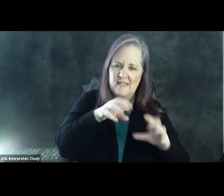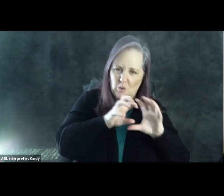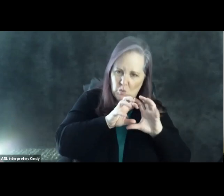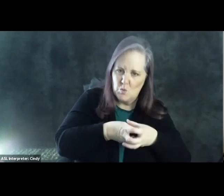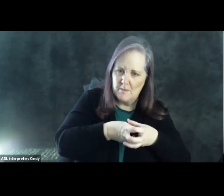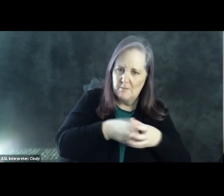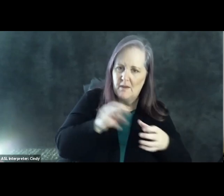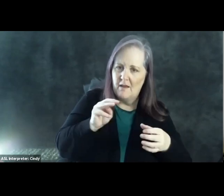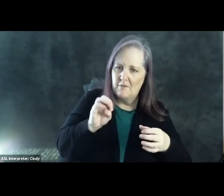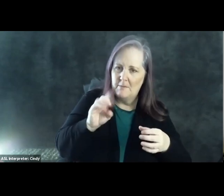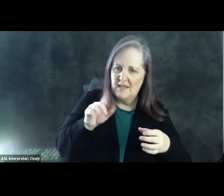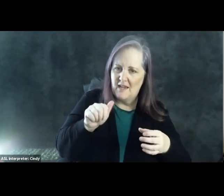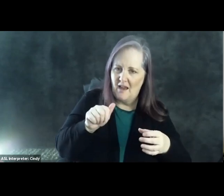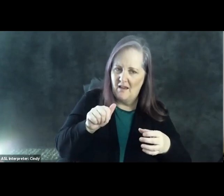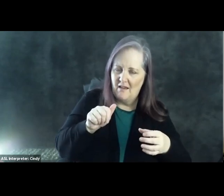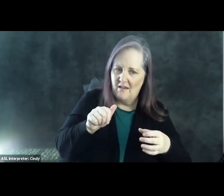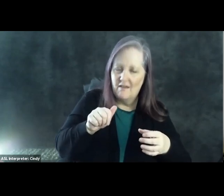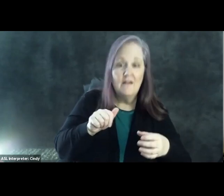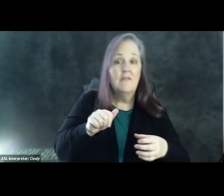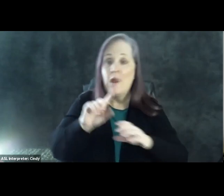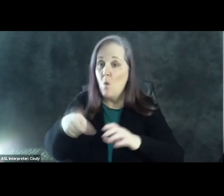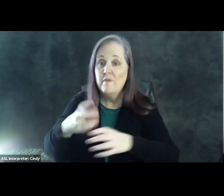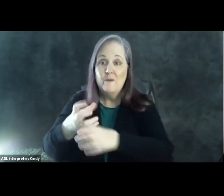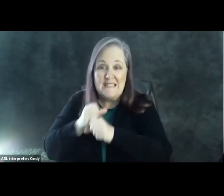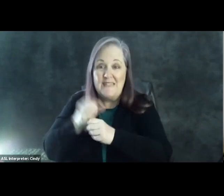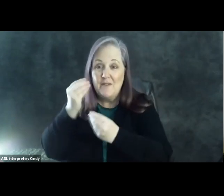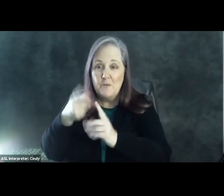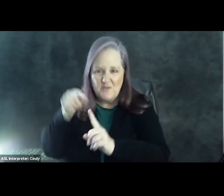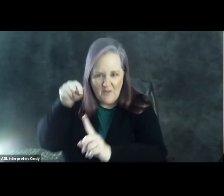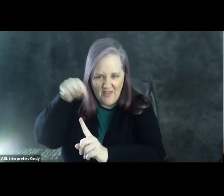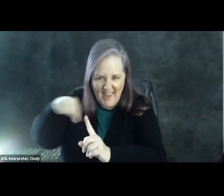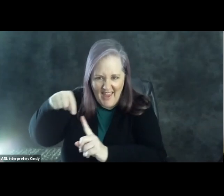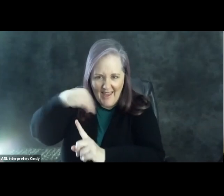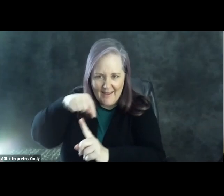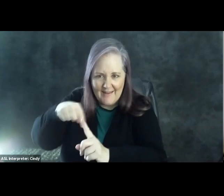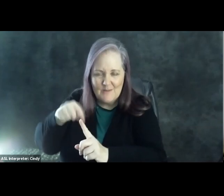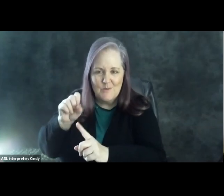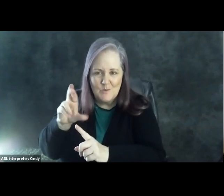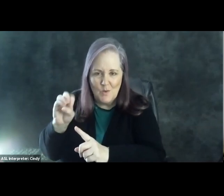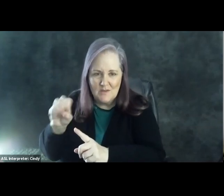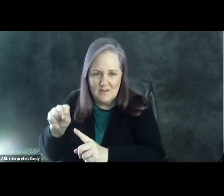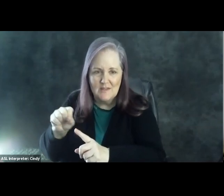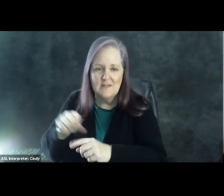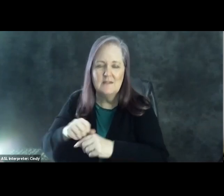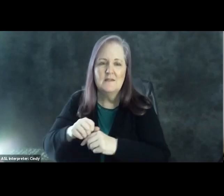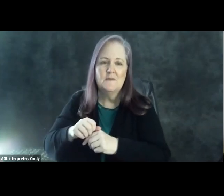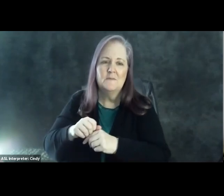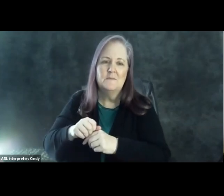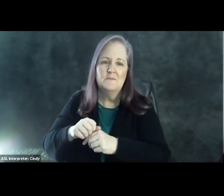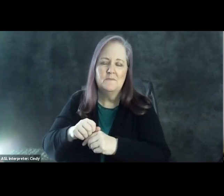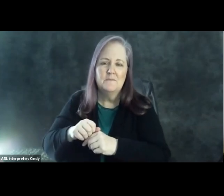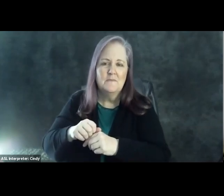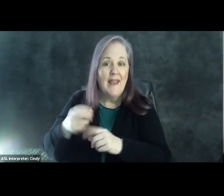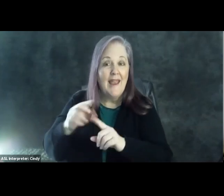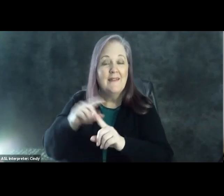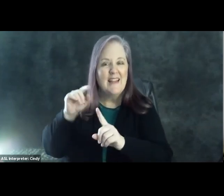not perceiving information and they're not receiving information from a variety of sources and for a variety of points of